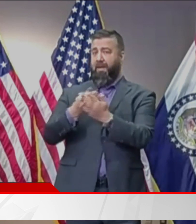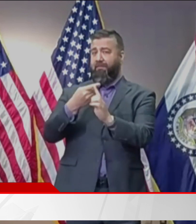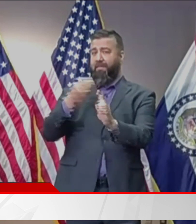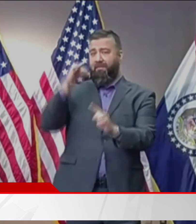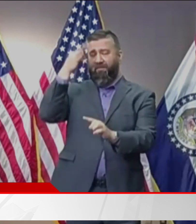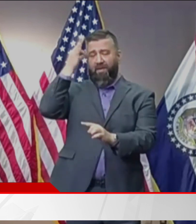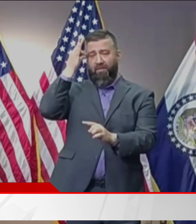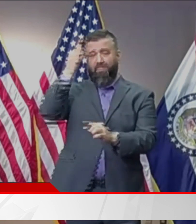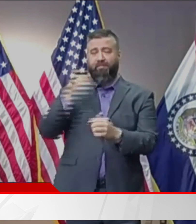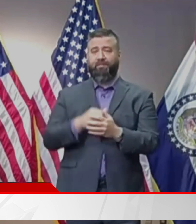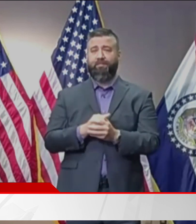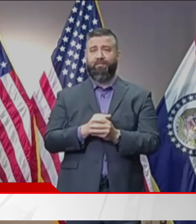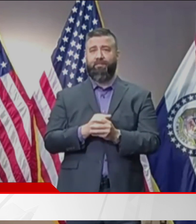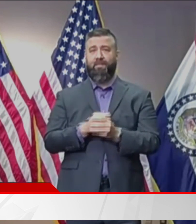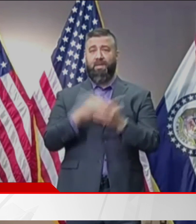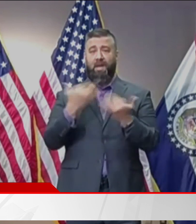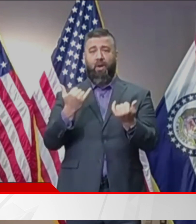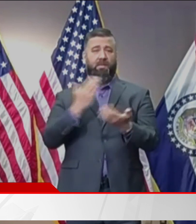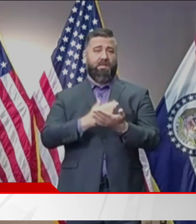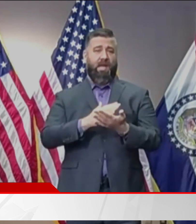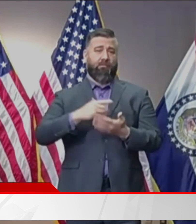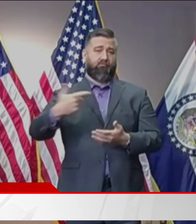and turn it over to Congresswoman Bush.